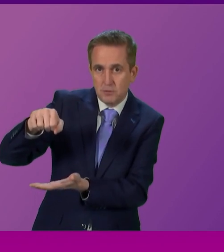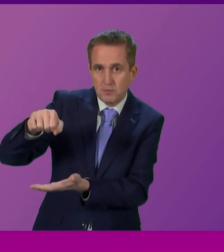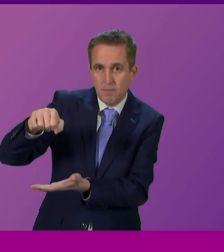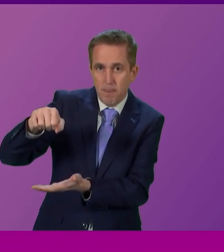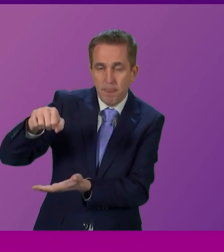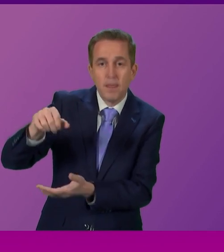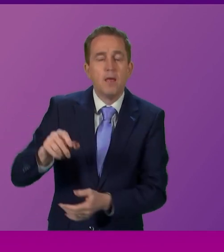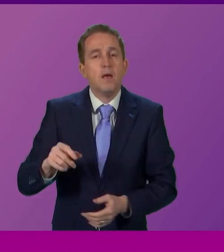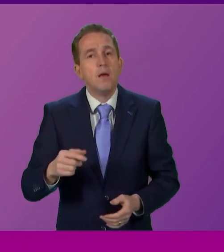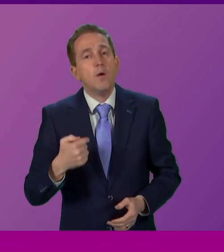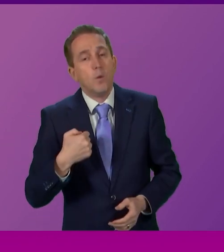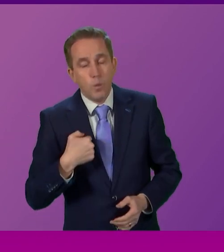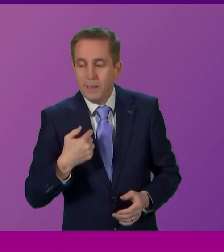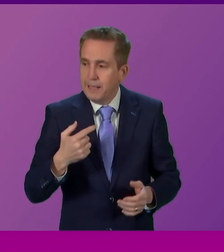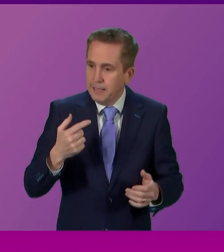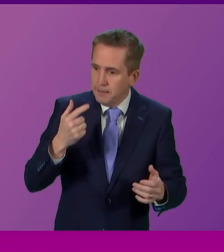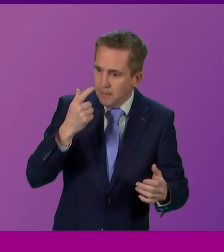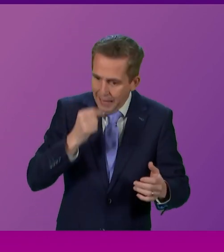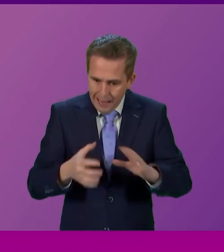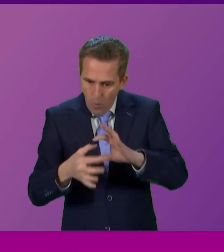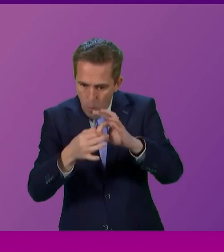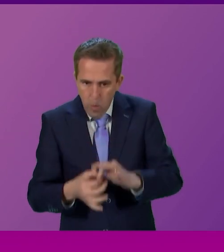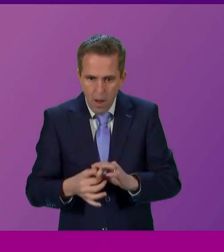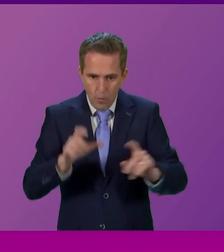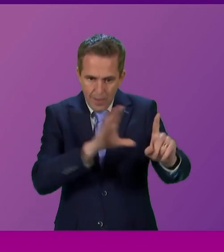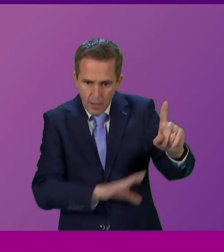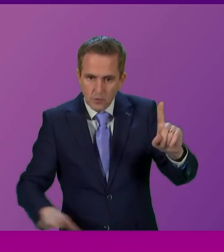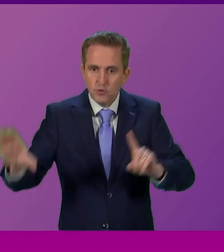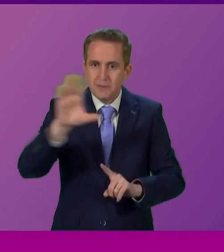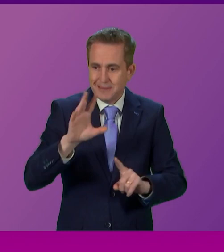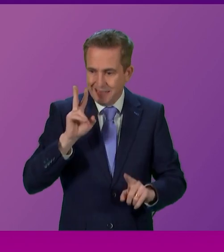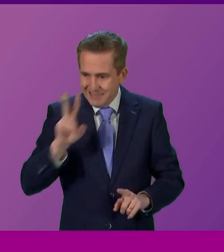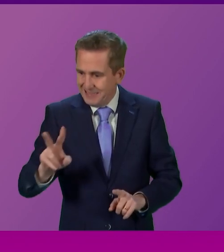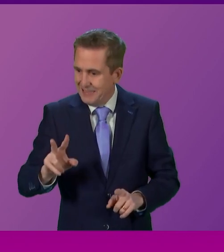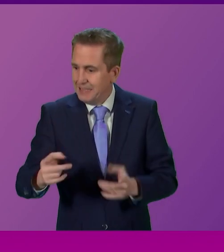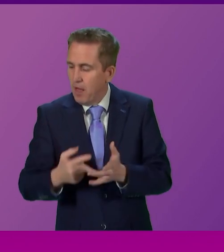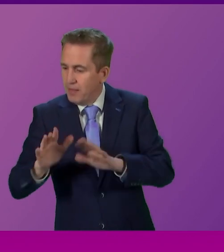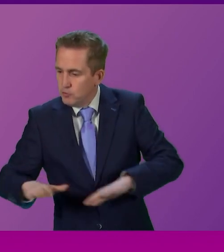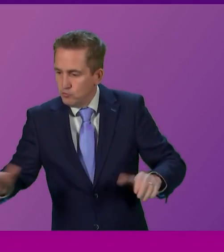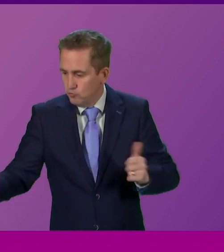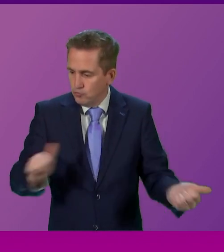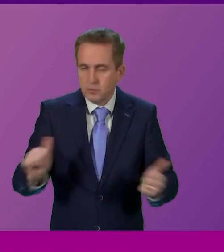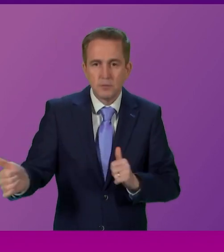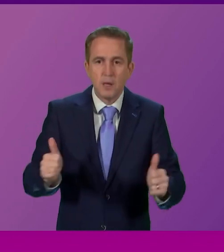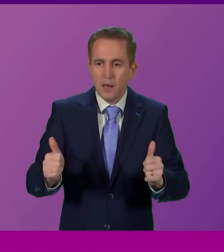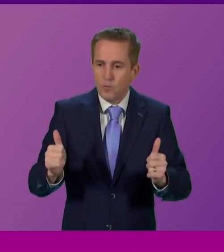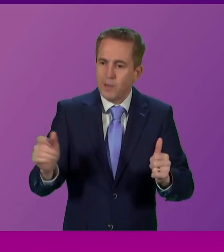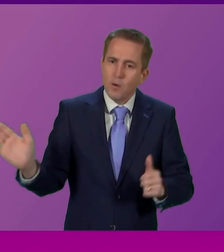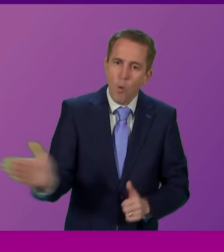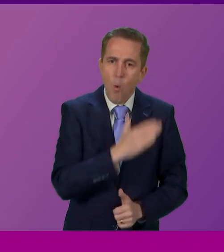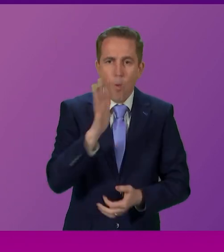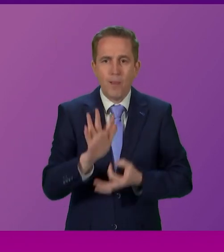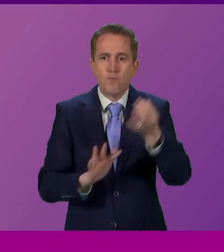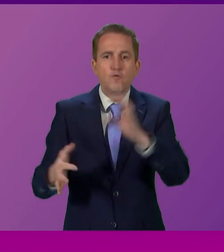should and can have common cause beyond borders and see our neighbour's child as our own, that all of our ends be bettered together.